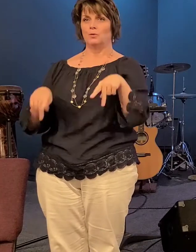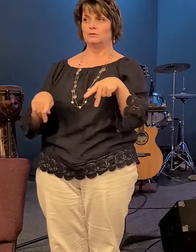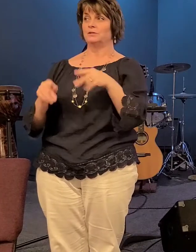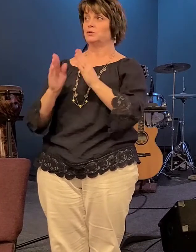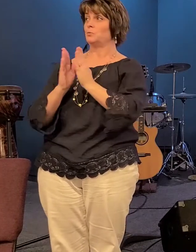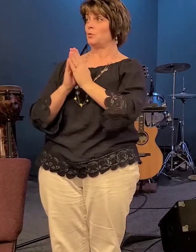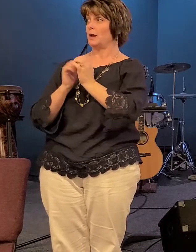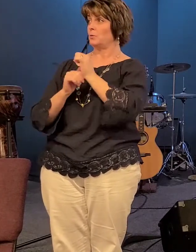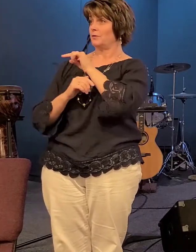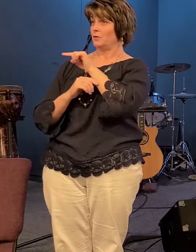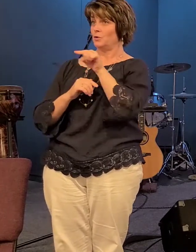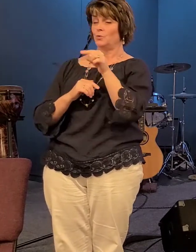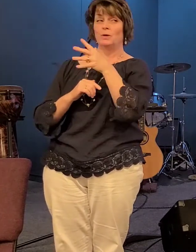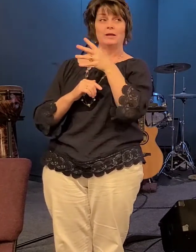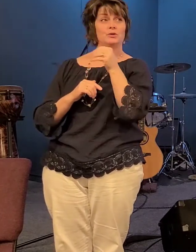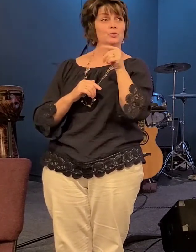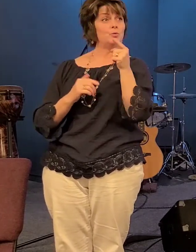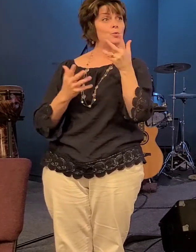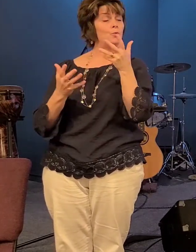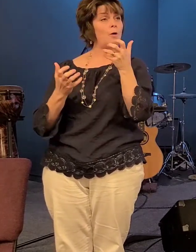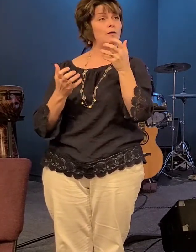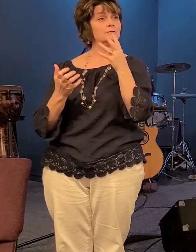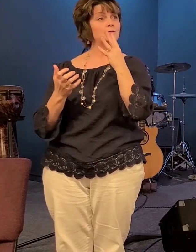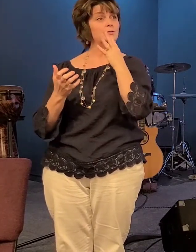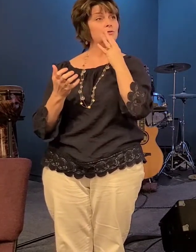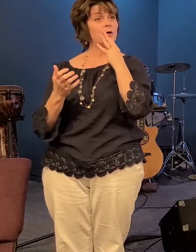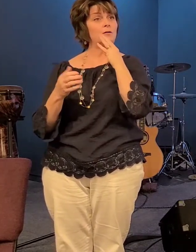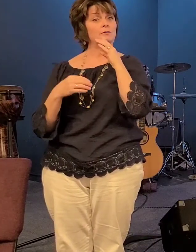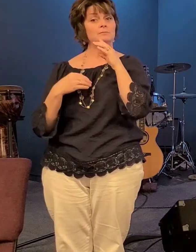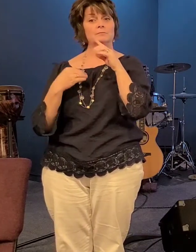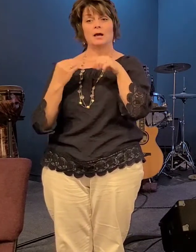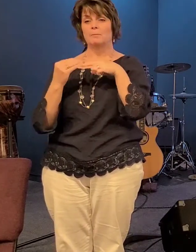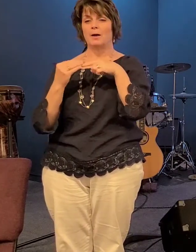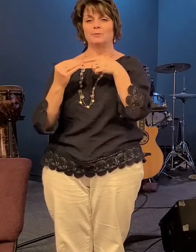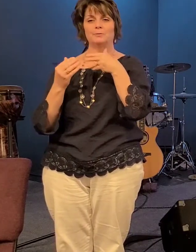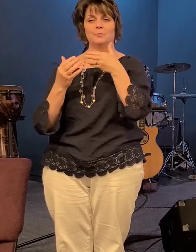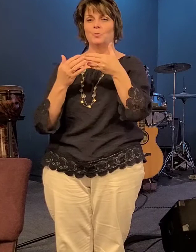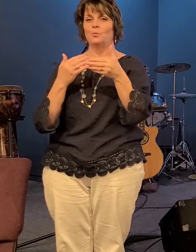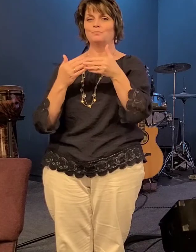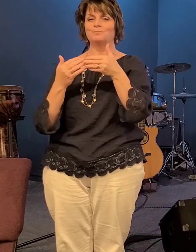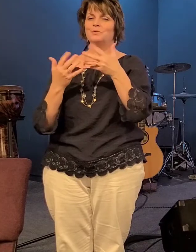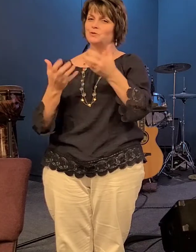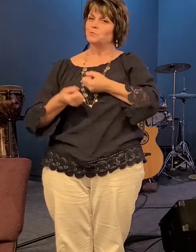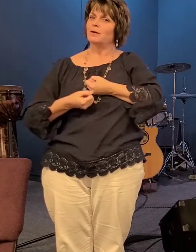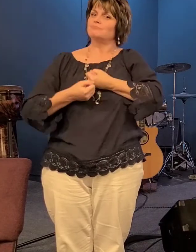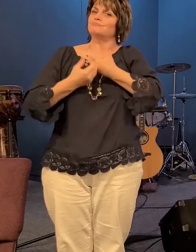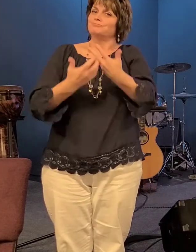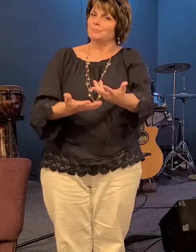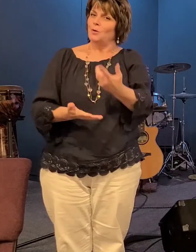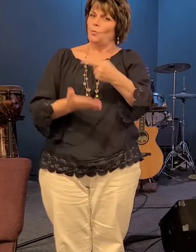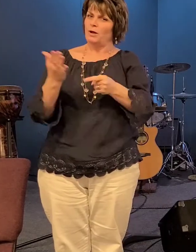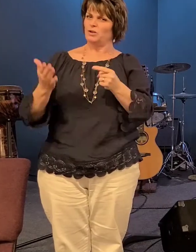and you want to talk about whatever it is that that you feel like the holy spirit is speaking to you about